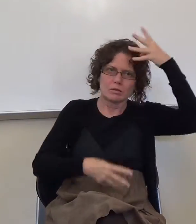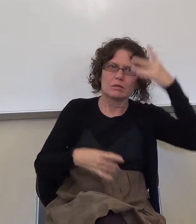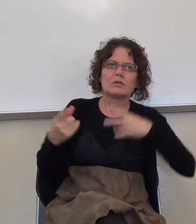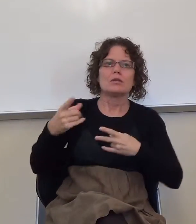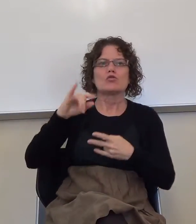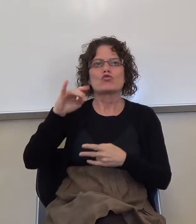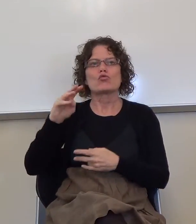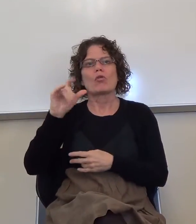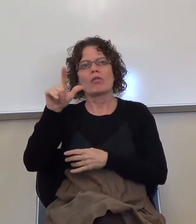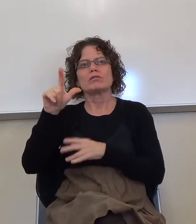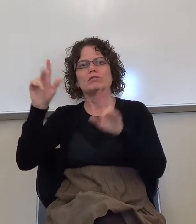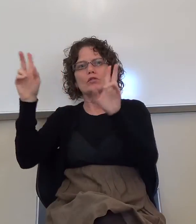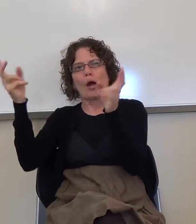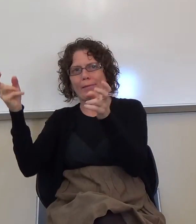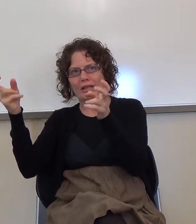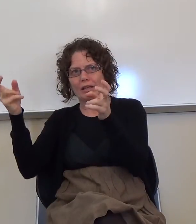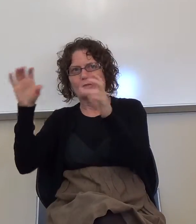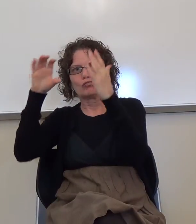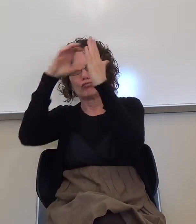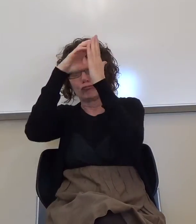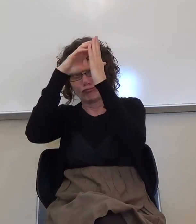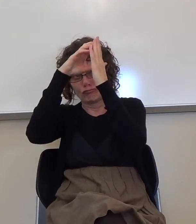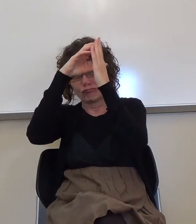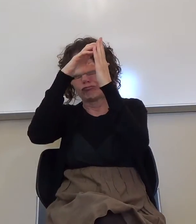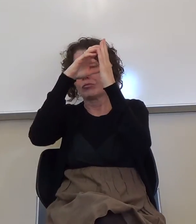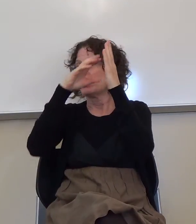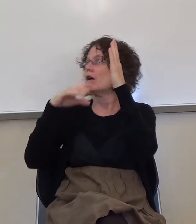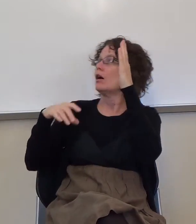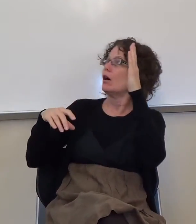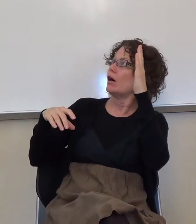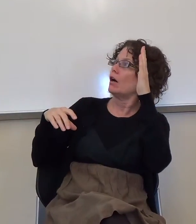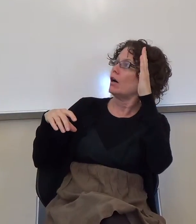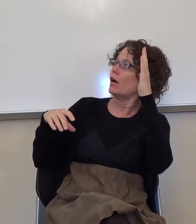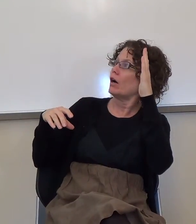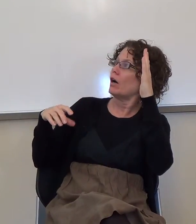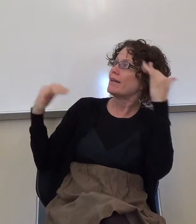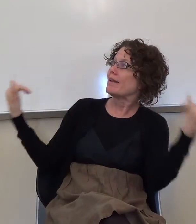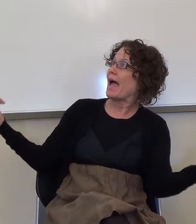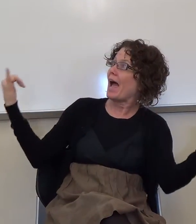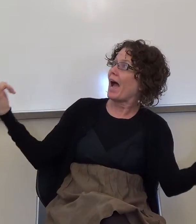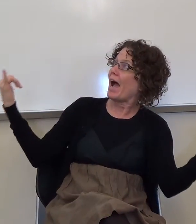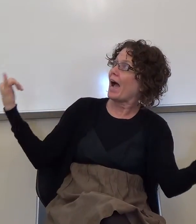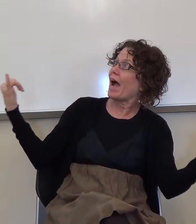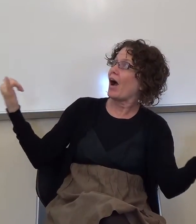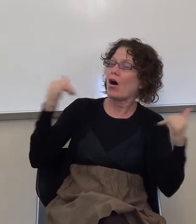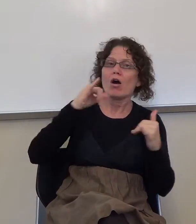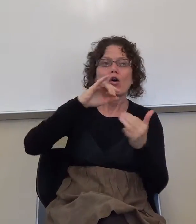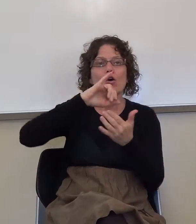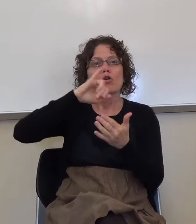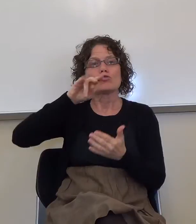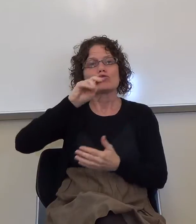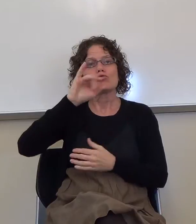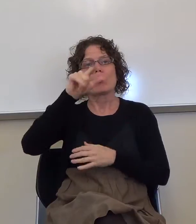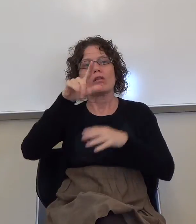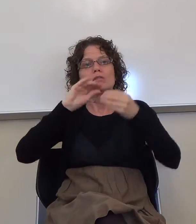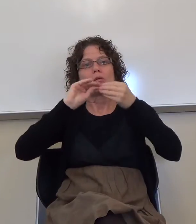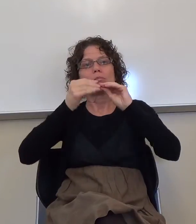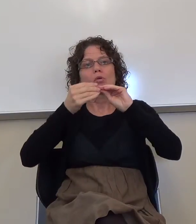was journal number one, now we're up to journal number two, and there, I think I do have